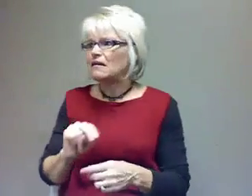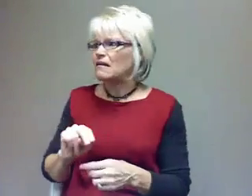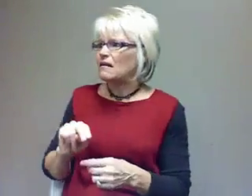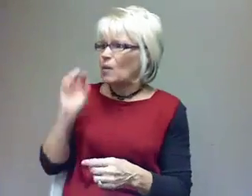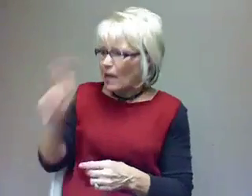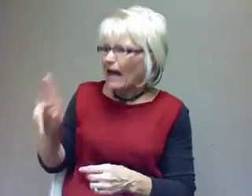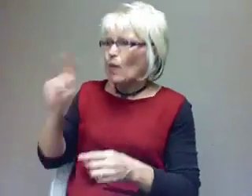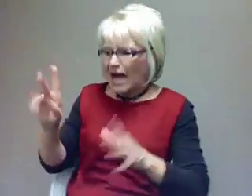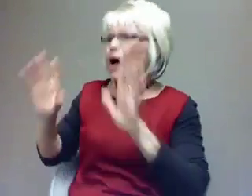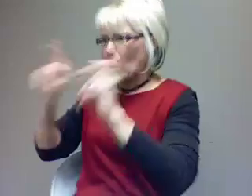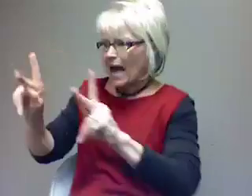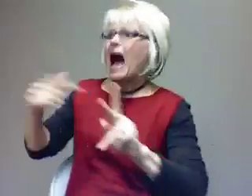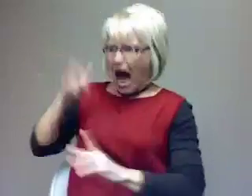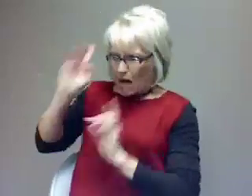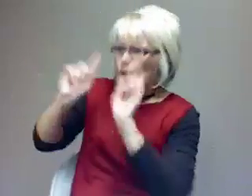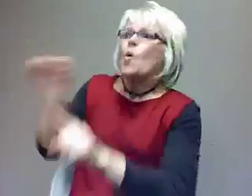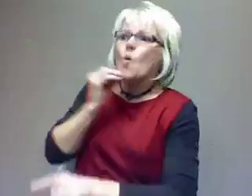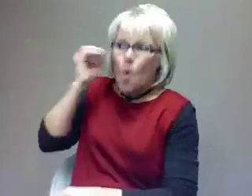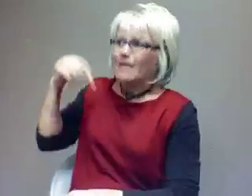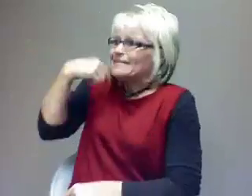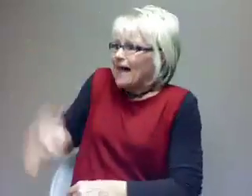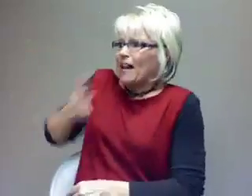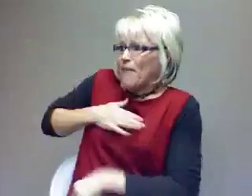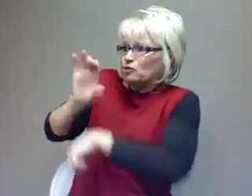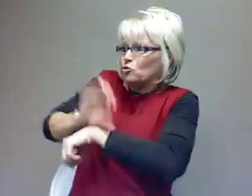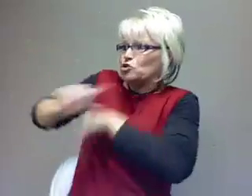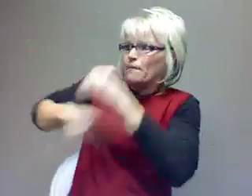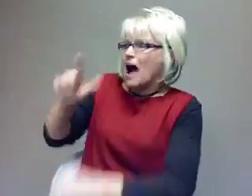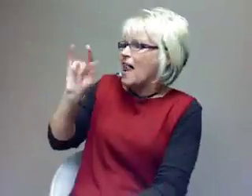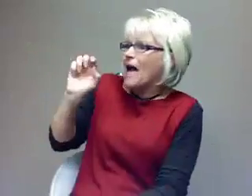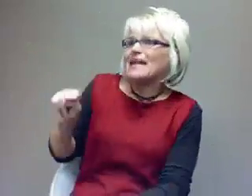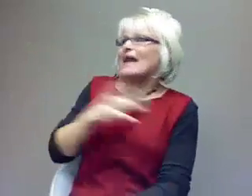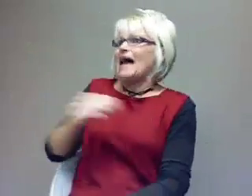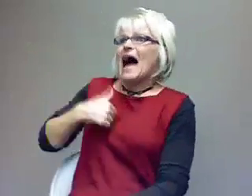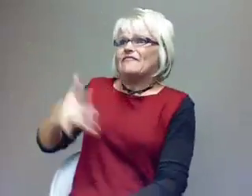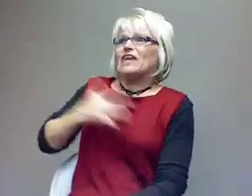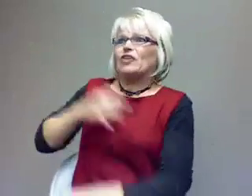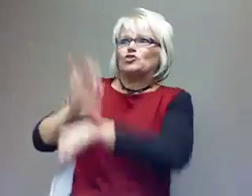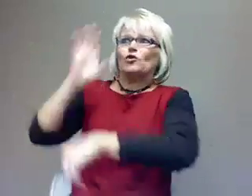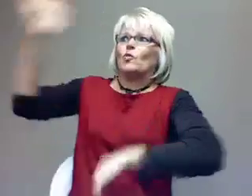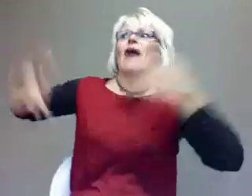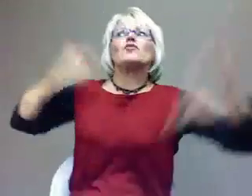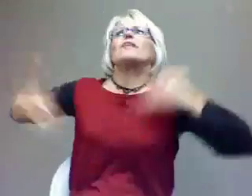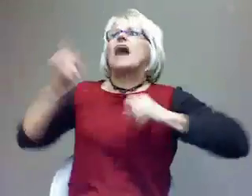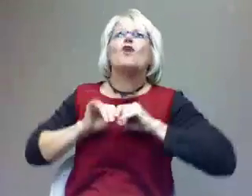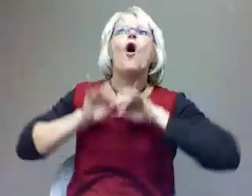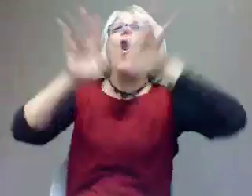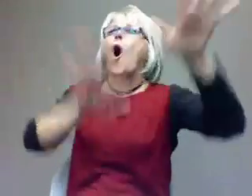tell them about laminin. And I'm sure when I do, revival is going to sweep across the church and probably around the world when I tell them. He